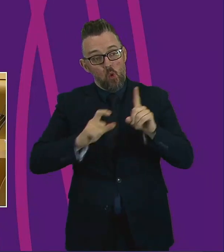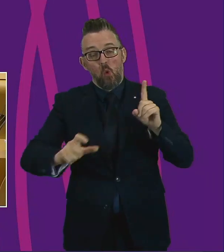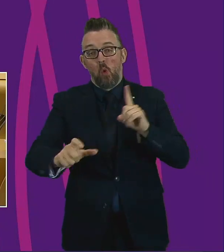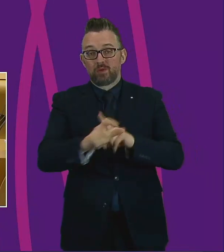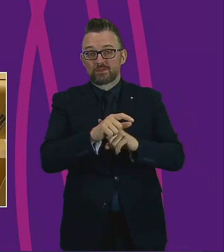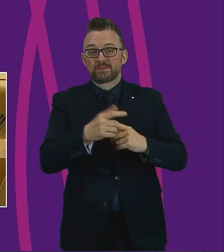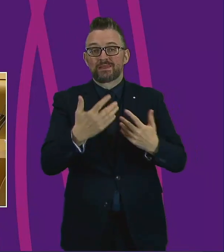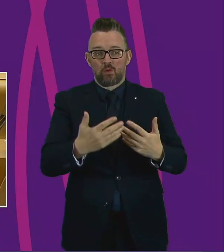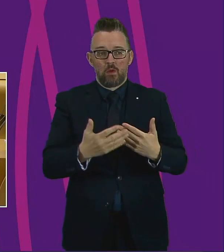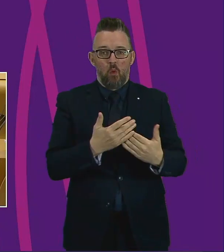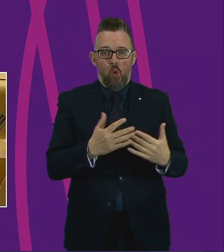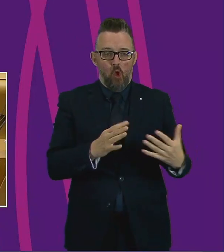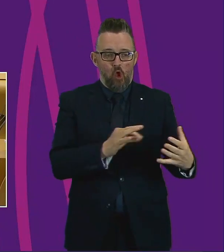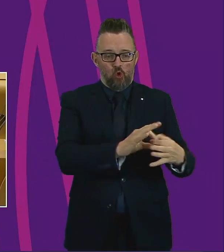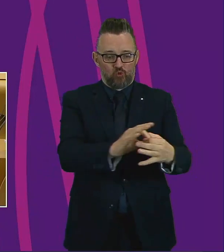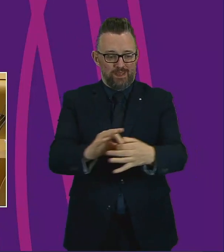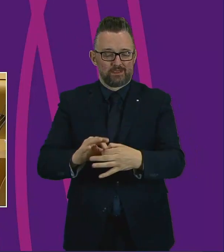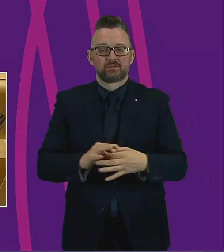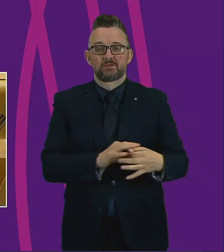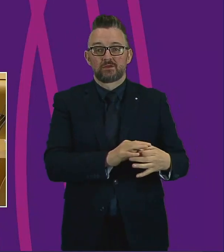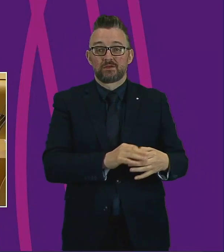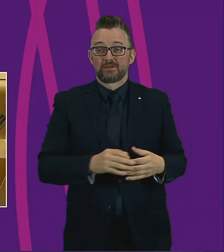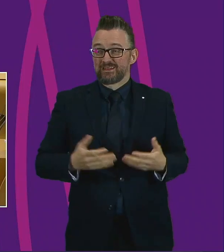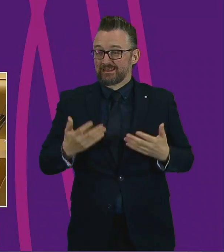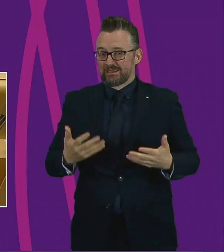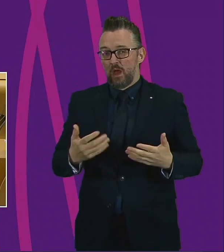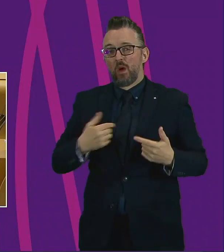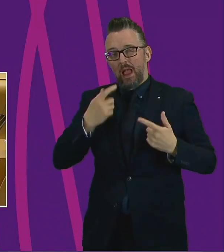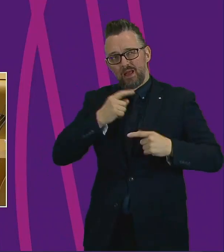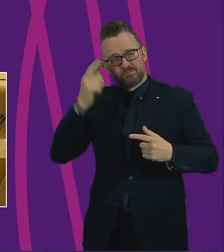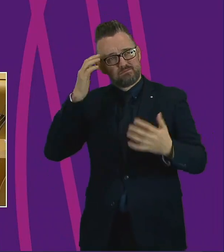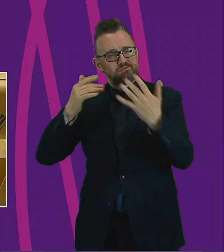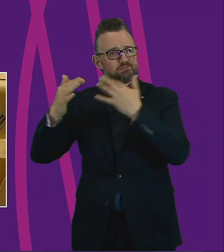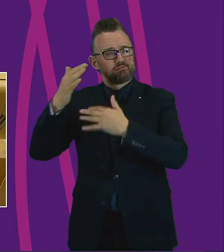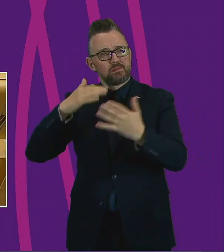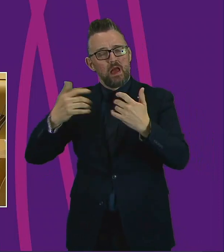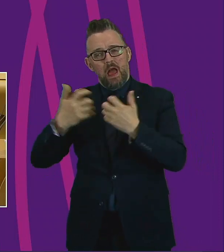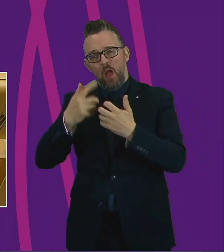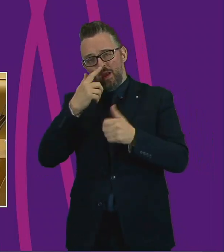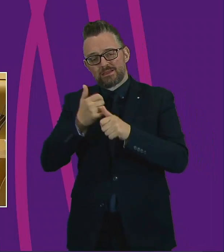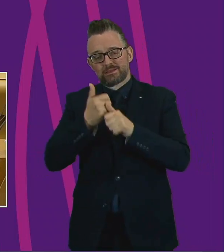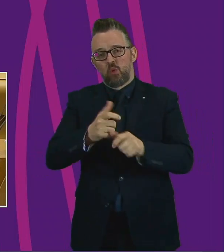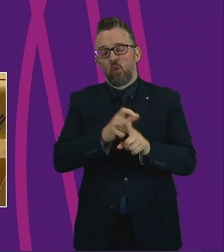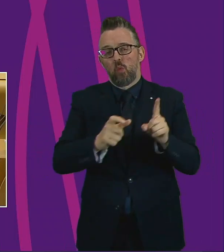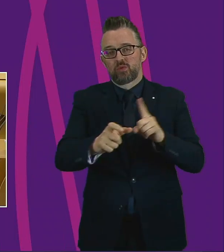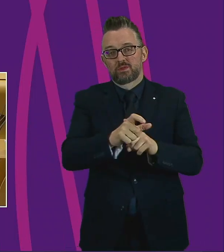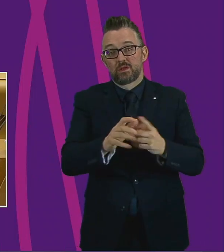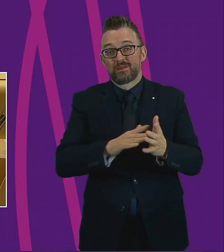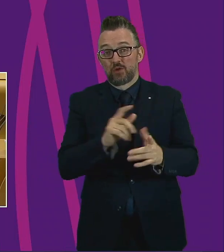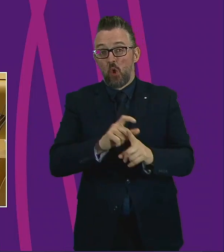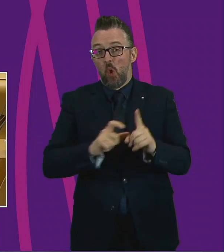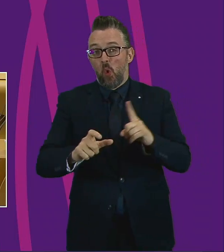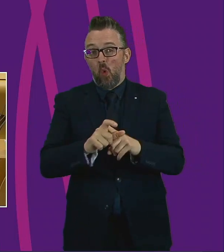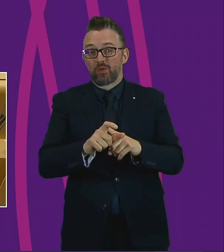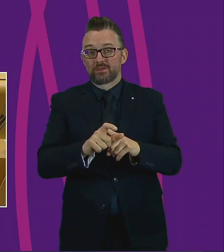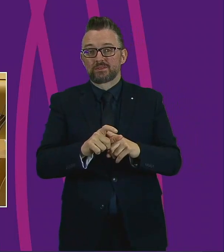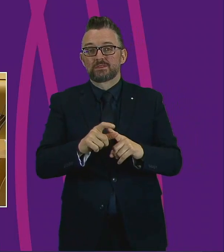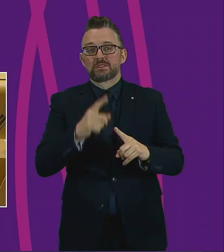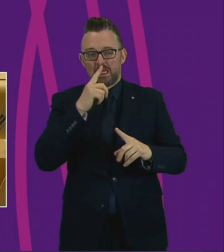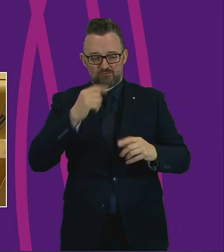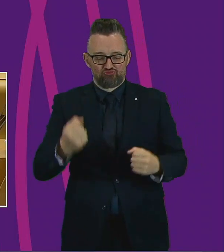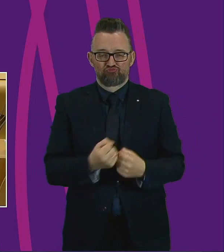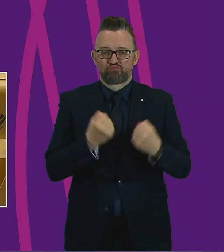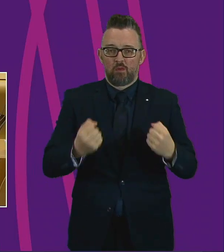more connected than ever today. This is our chance to reflect on how we can support them and strengthen those connections in the coming months.